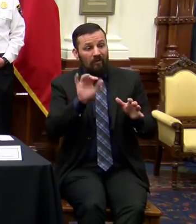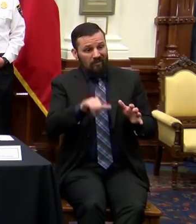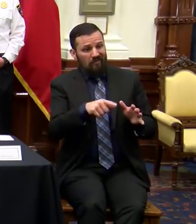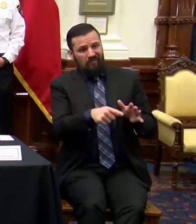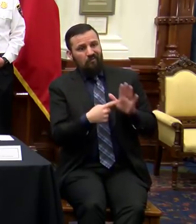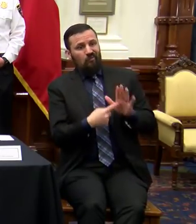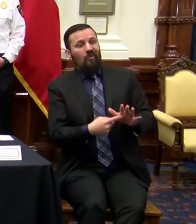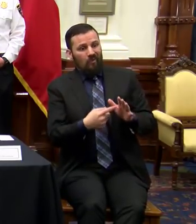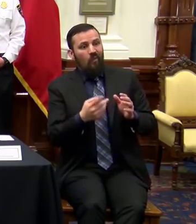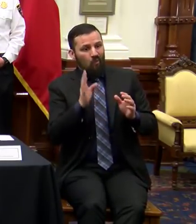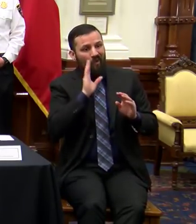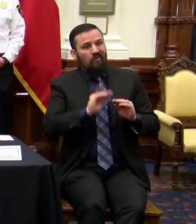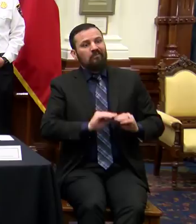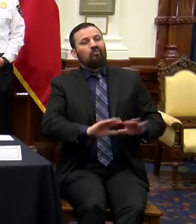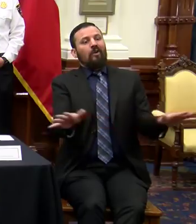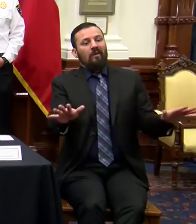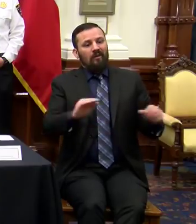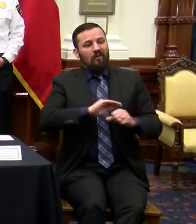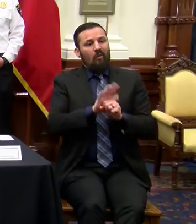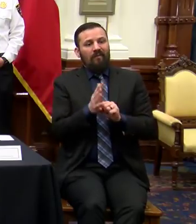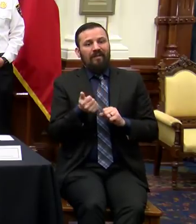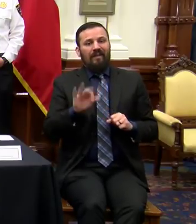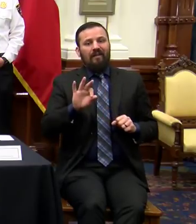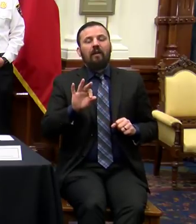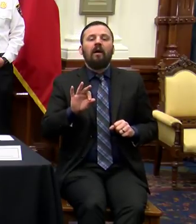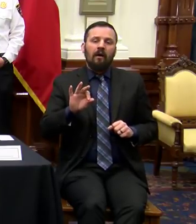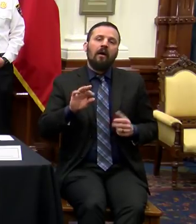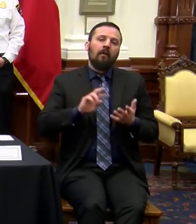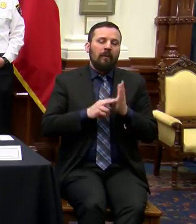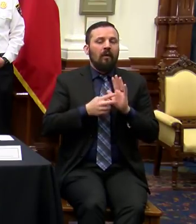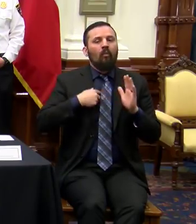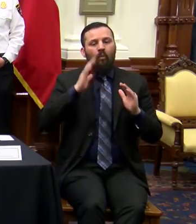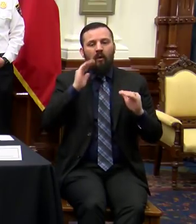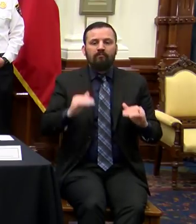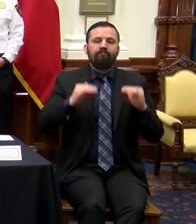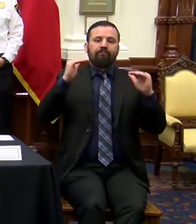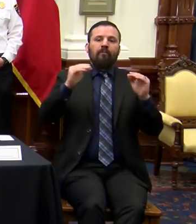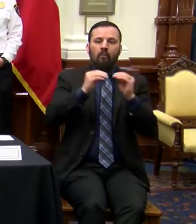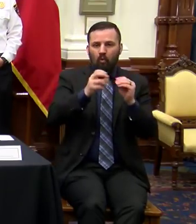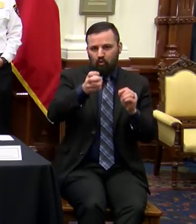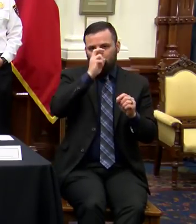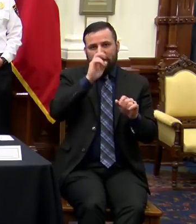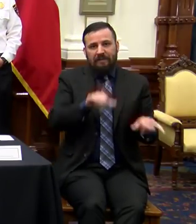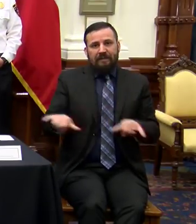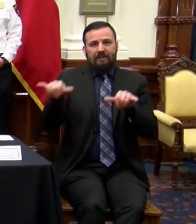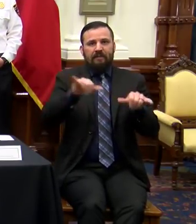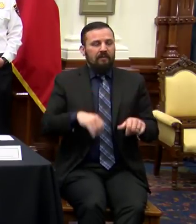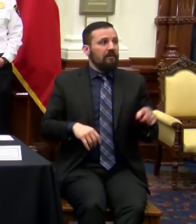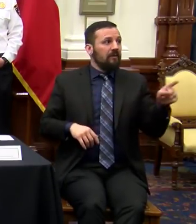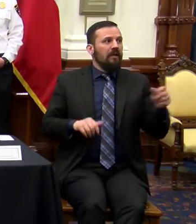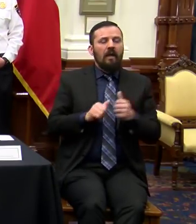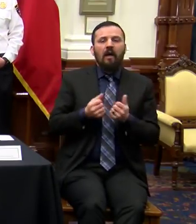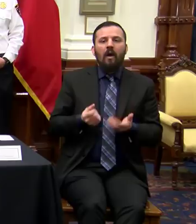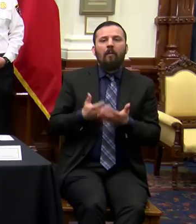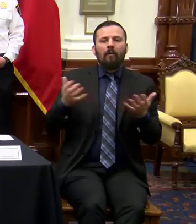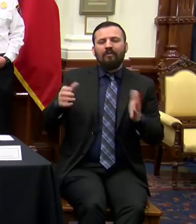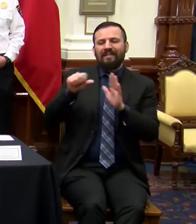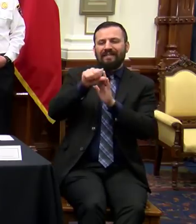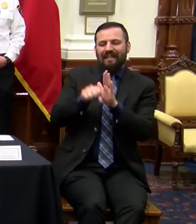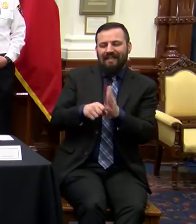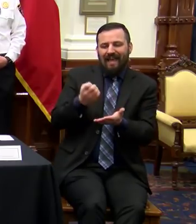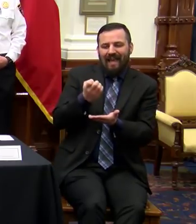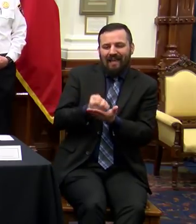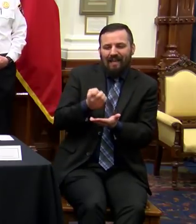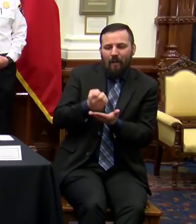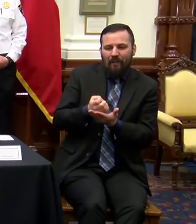further spread of COVID-19, then stricter standards will be needed. How much is the state's economic condition? The